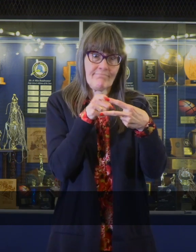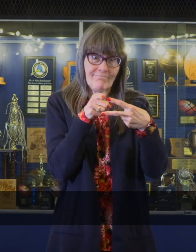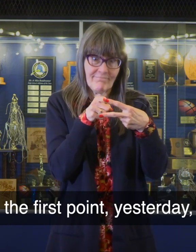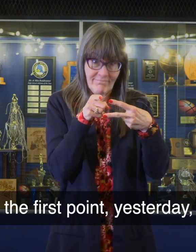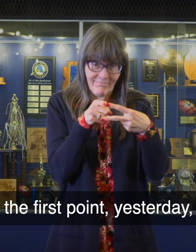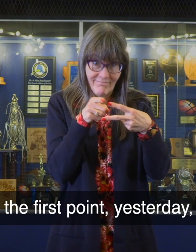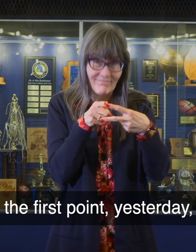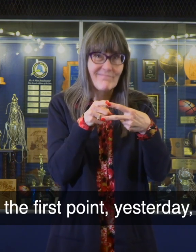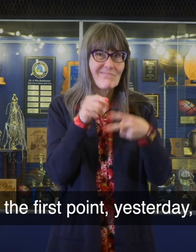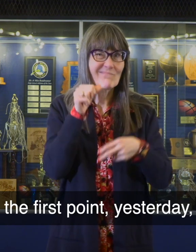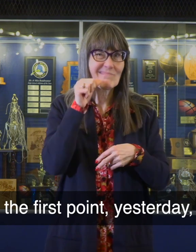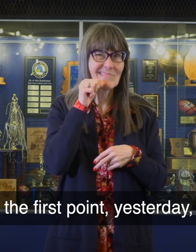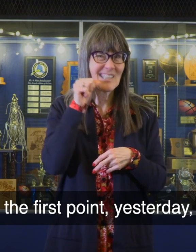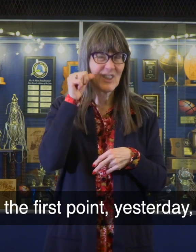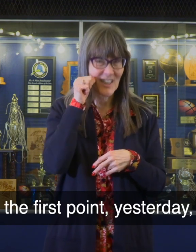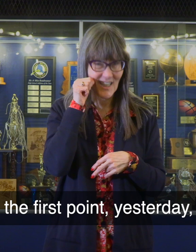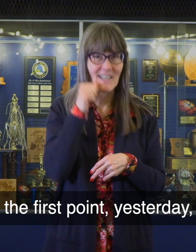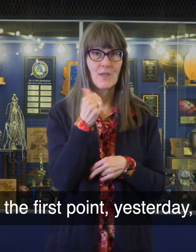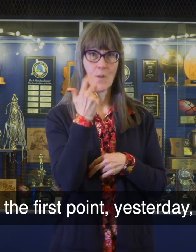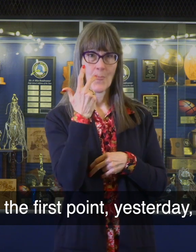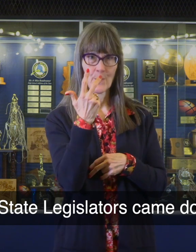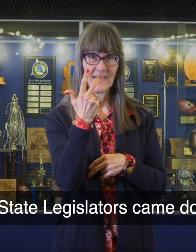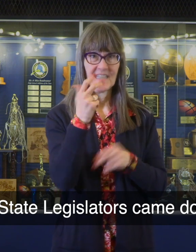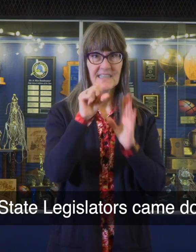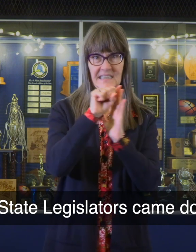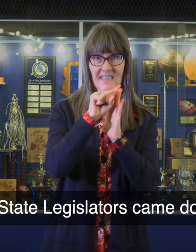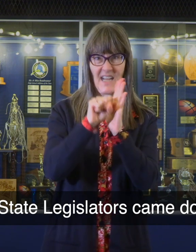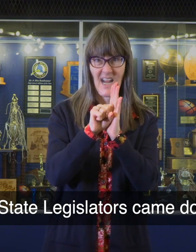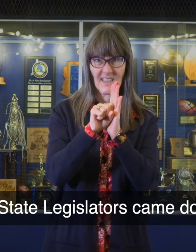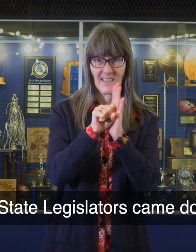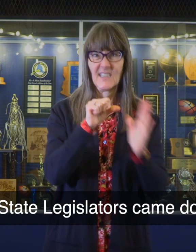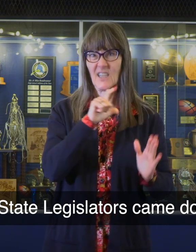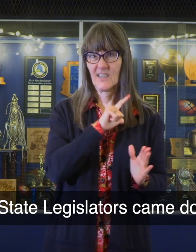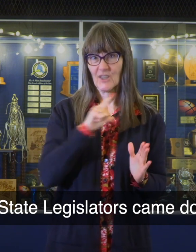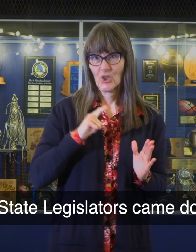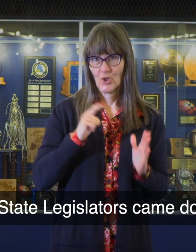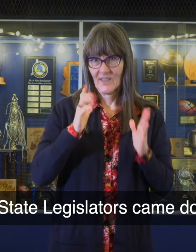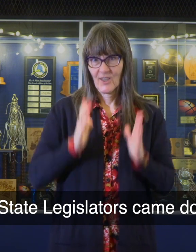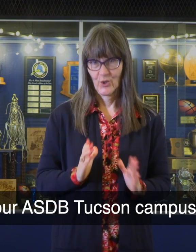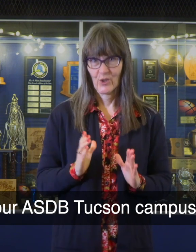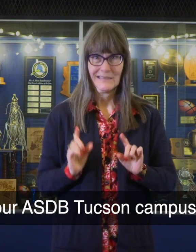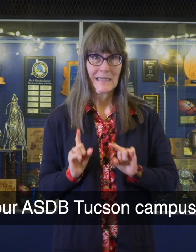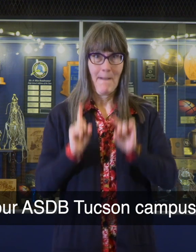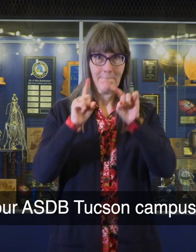To the first point, yesterday, three state legislators came down to our ASDB